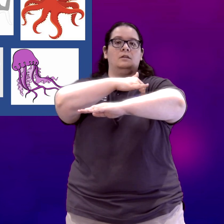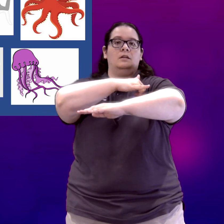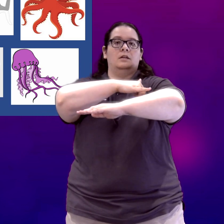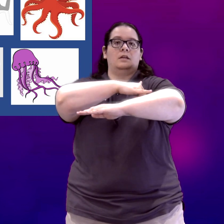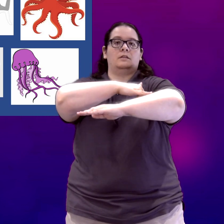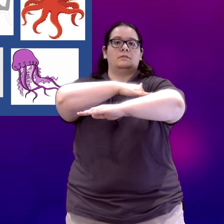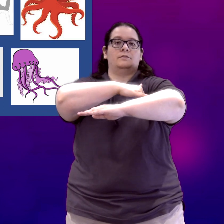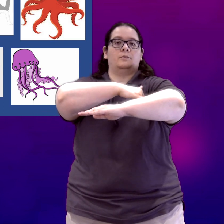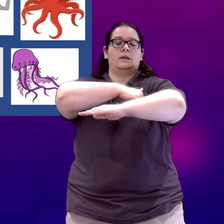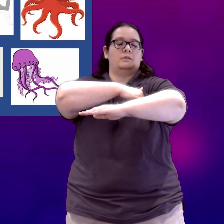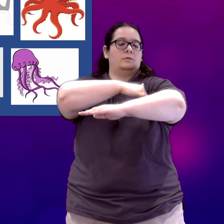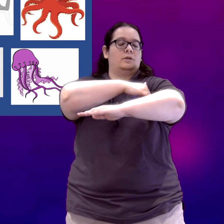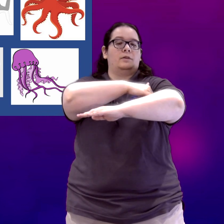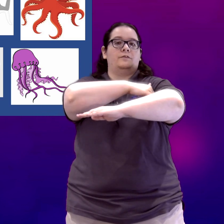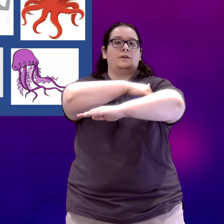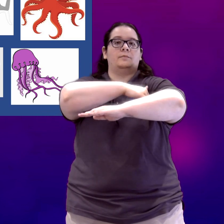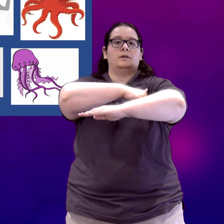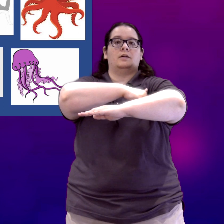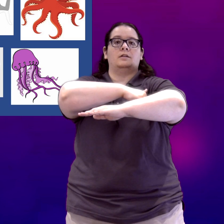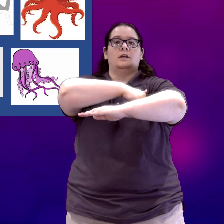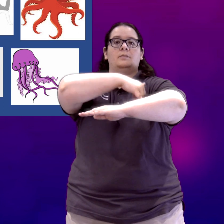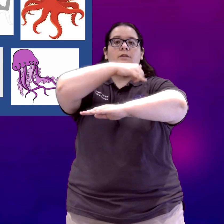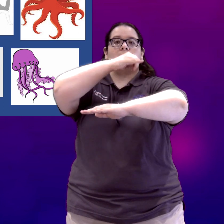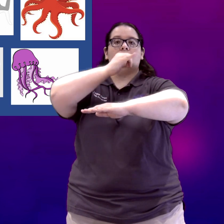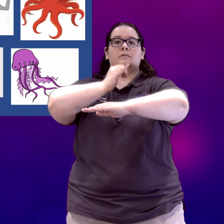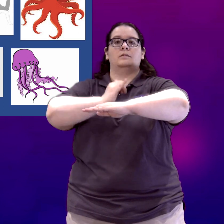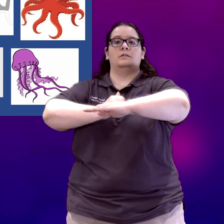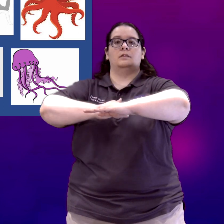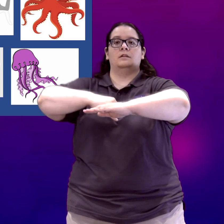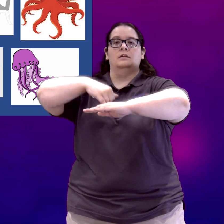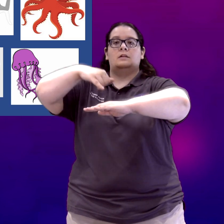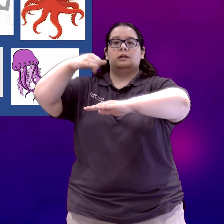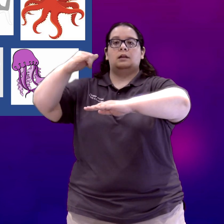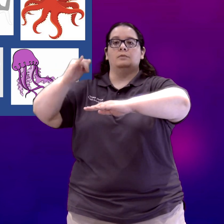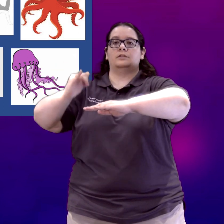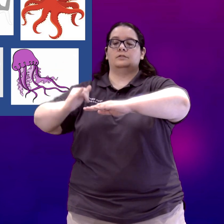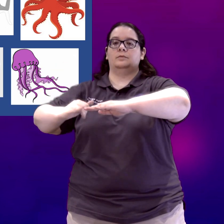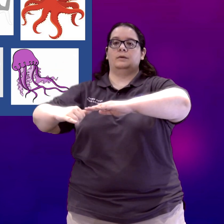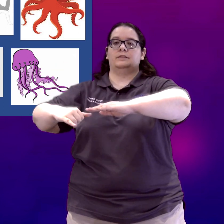And for whale, we're going from our elbow out. Whale.